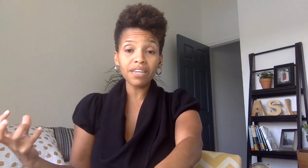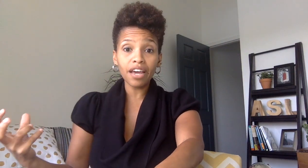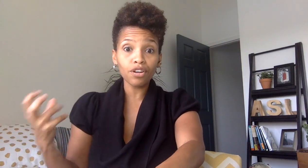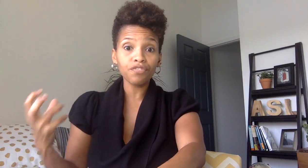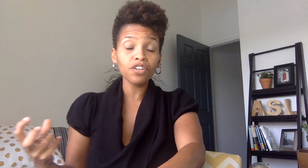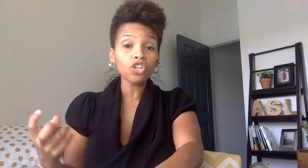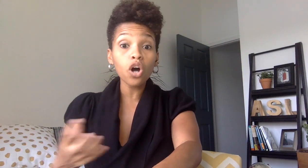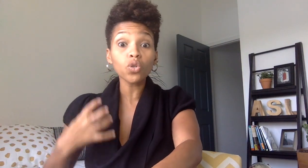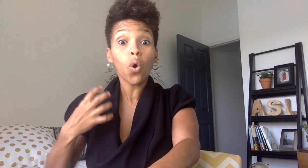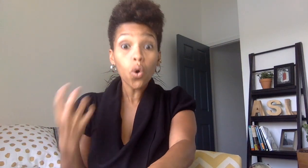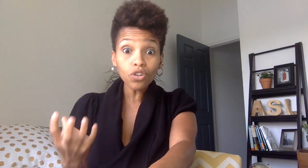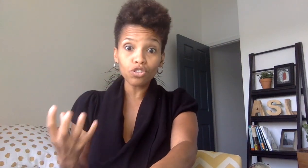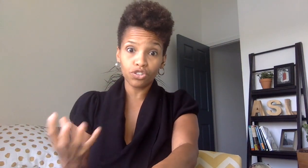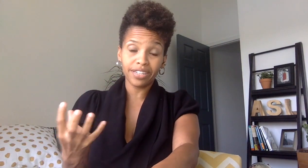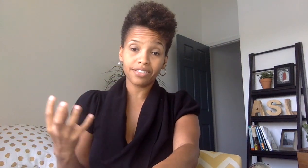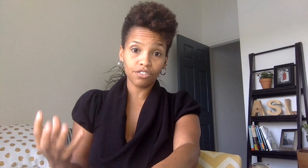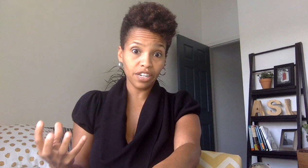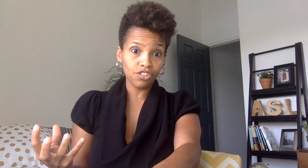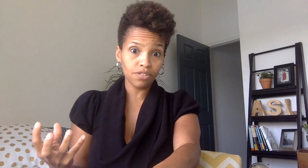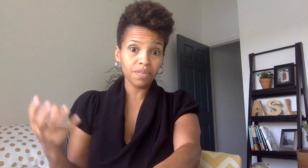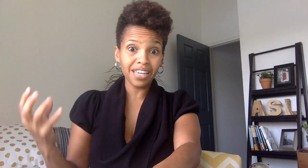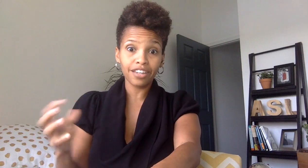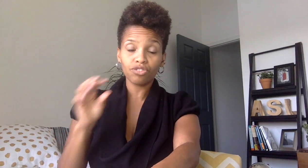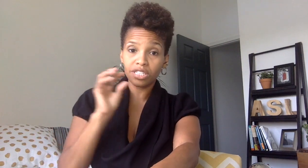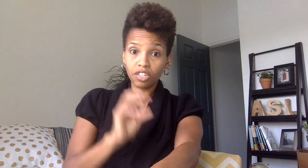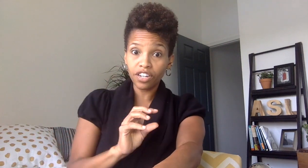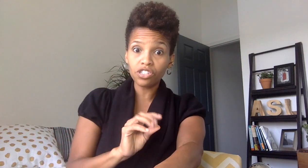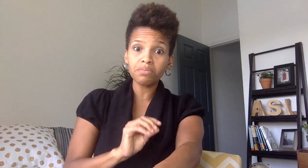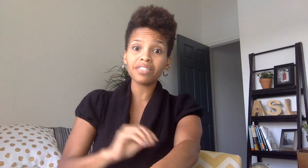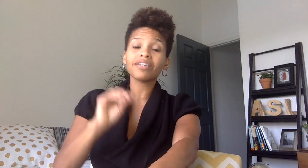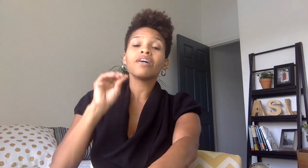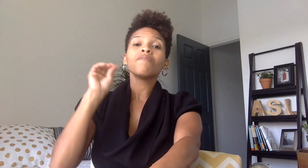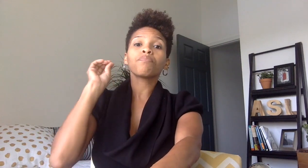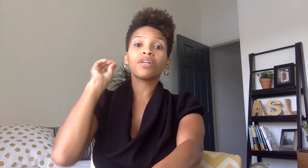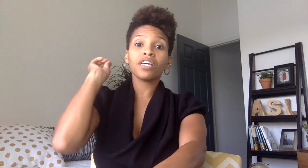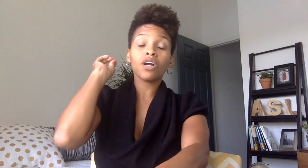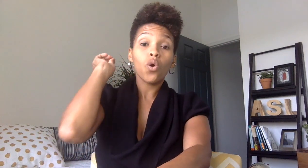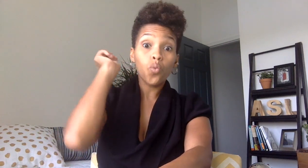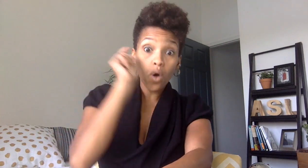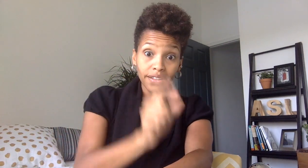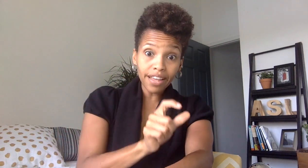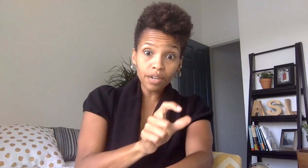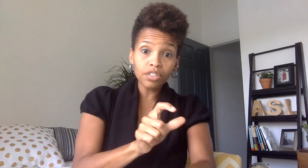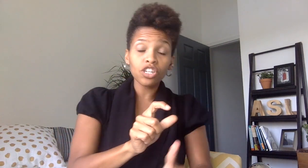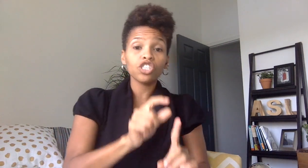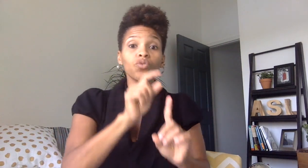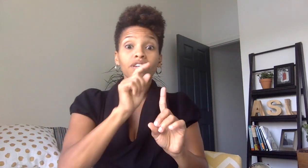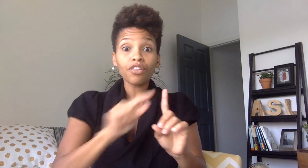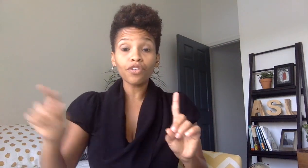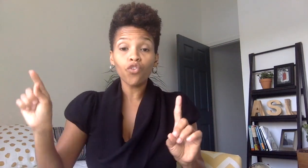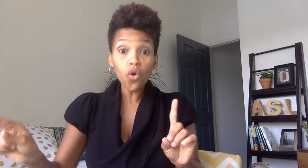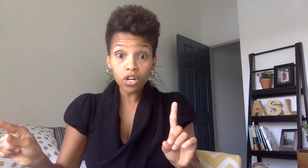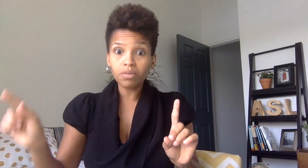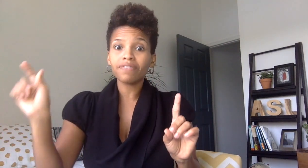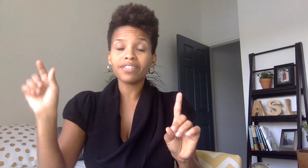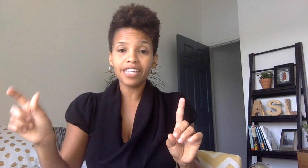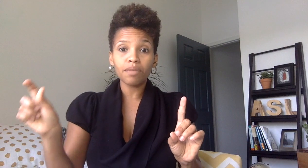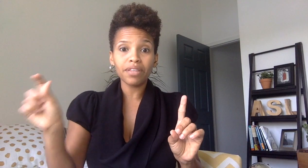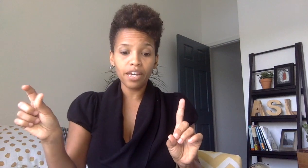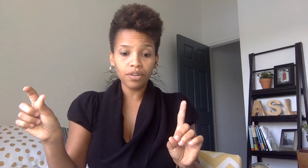in our field called oral transliteration again transliteration means putting one language into another form of the same language